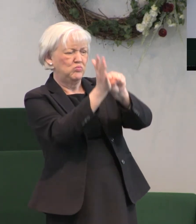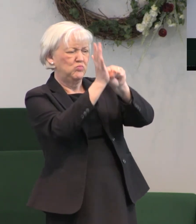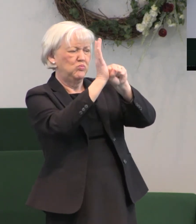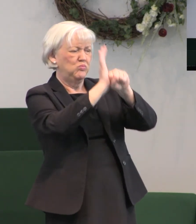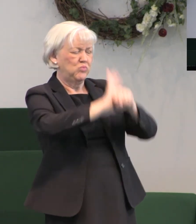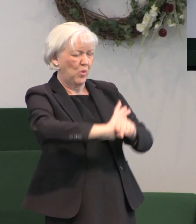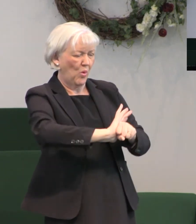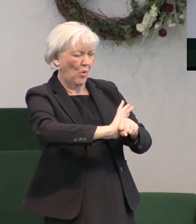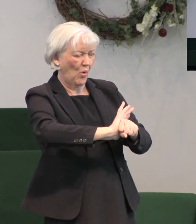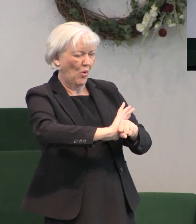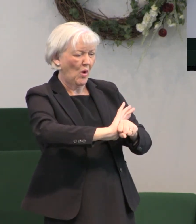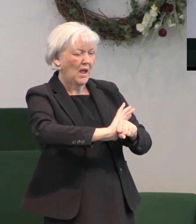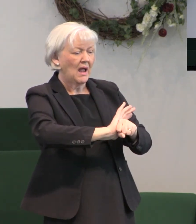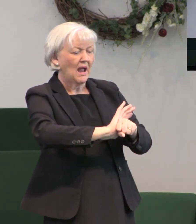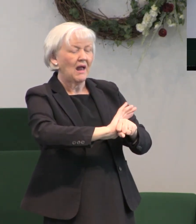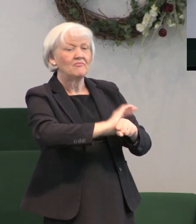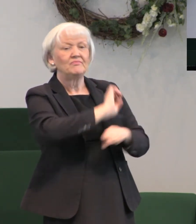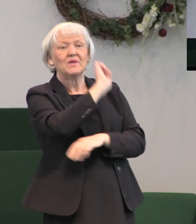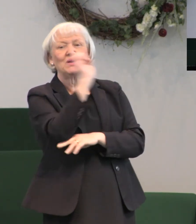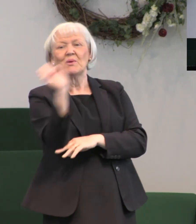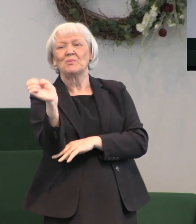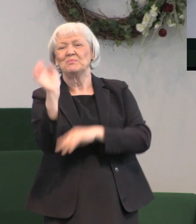and then on Easter Sunday morning